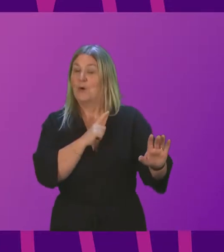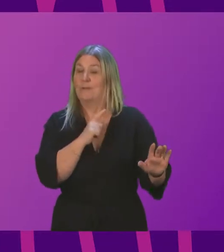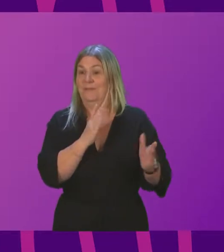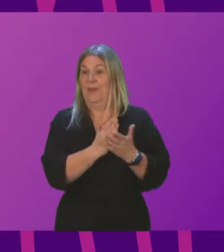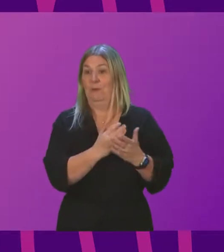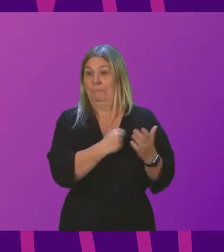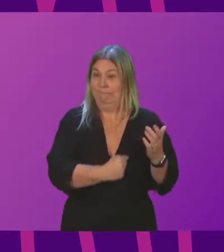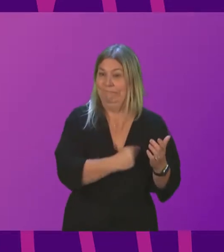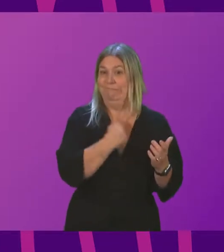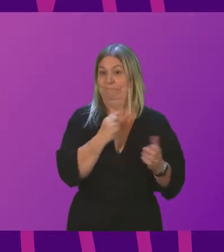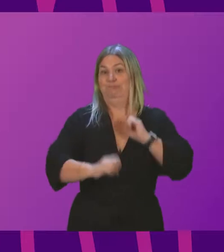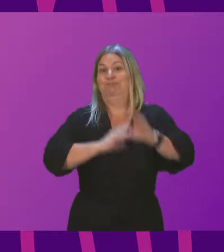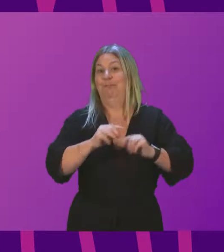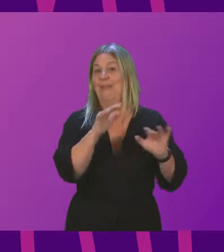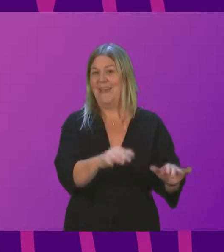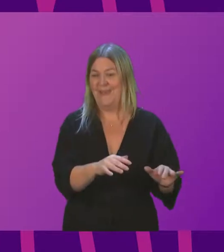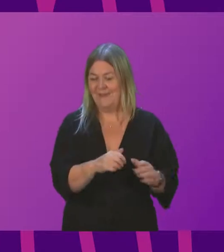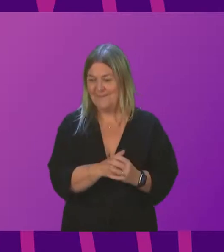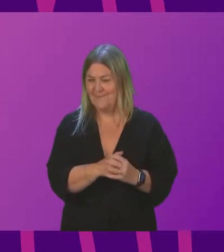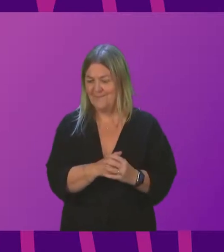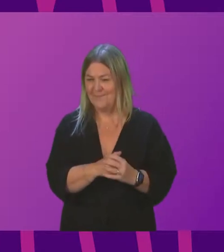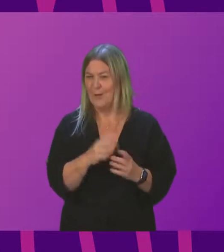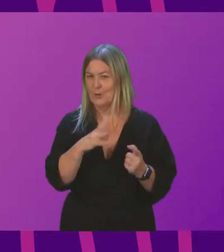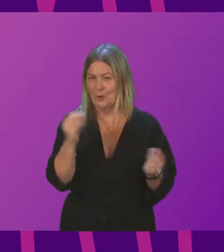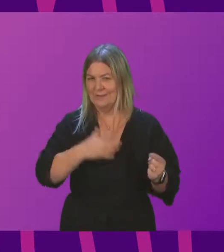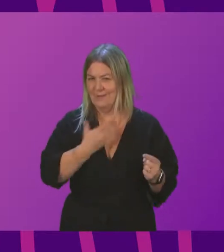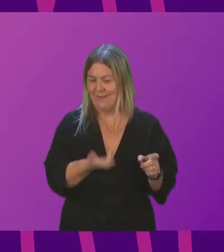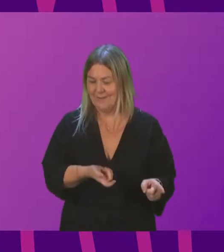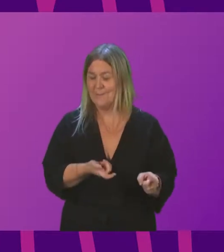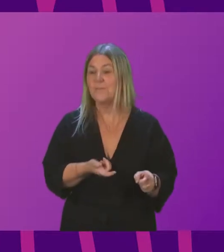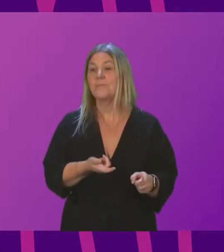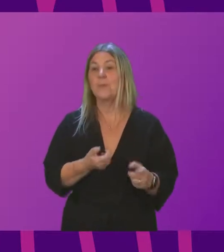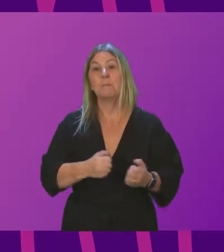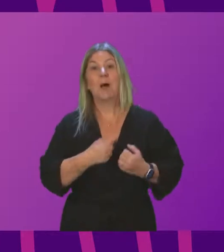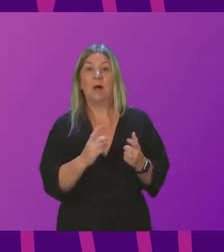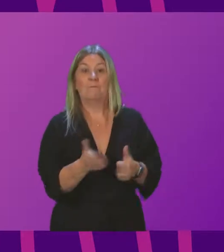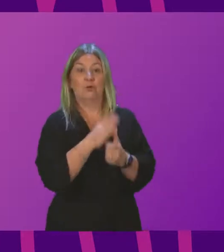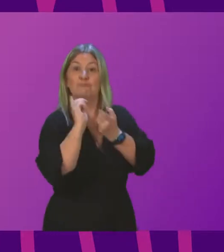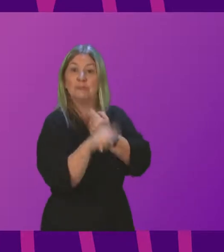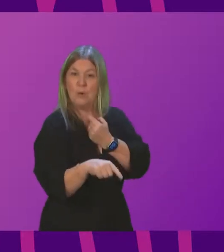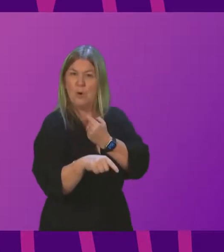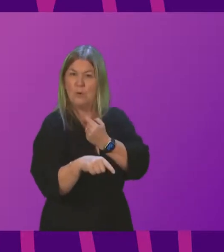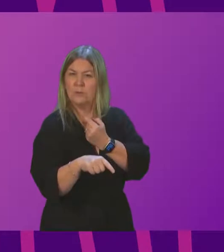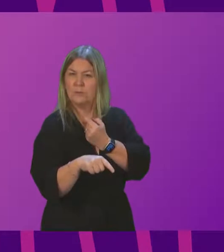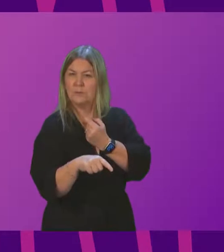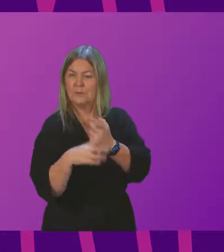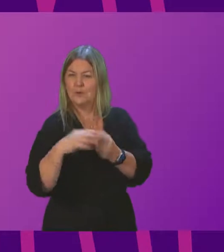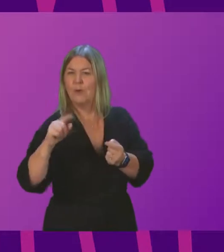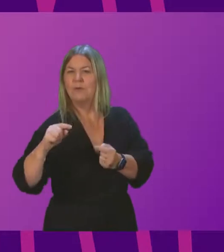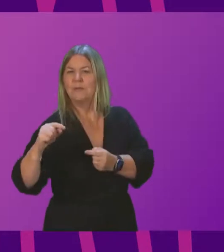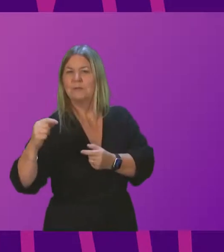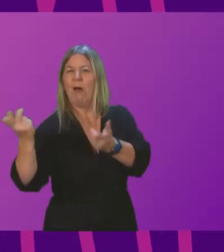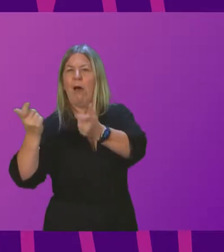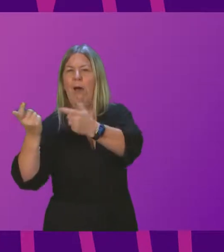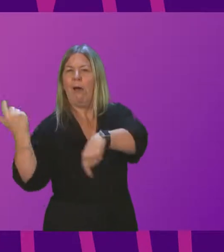it for them. When I gave my initial answer to Mr Gibson, there was laughter from the benches of